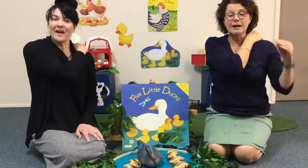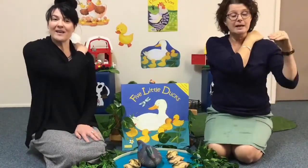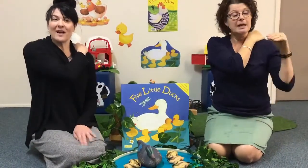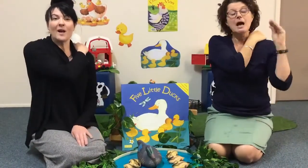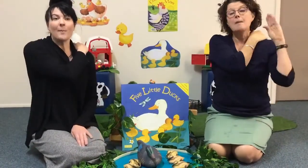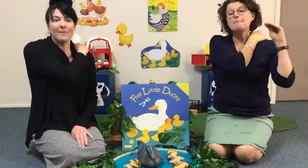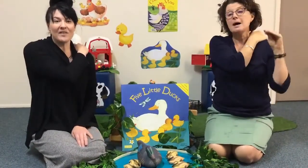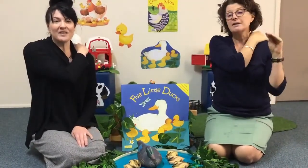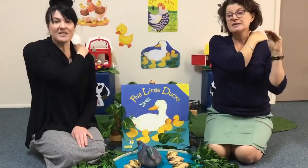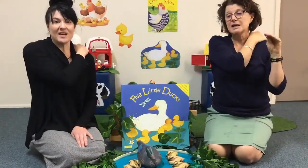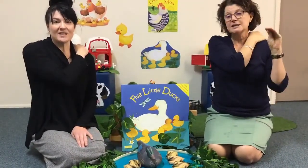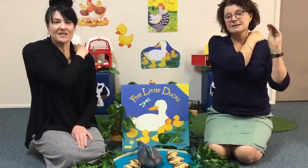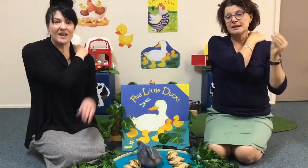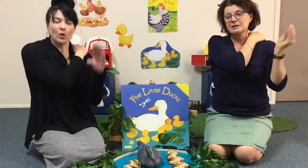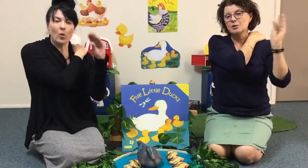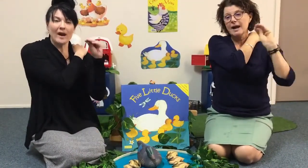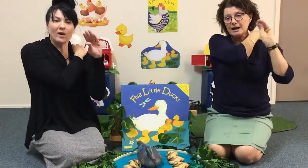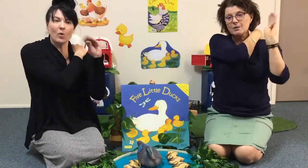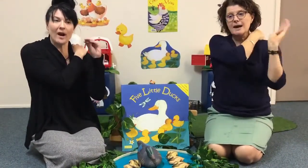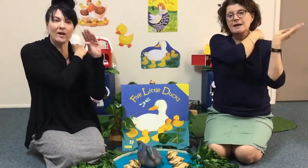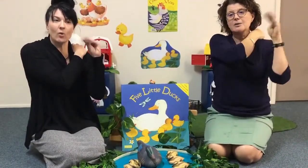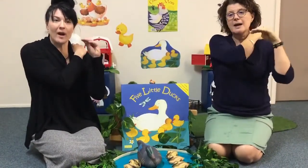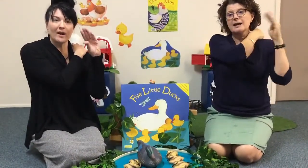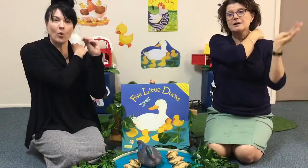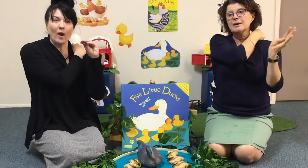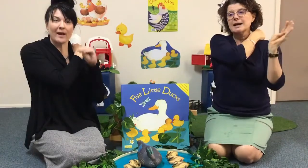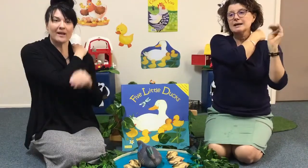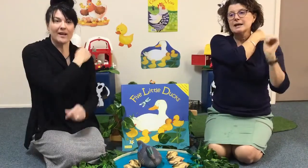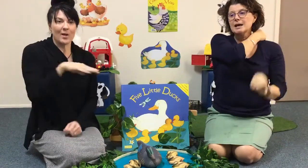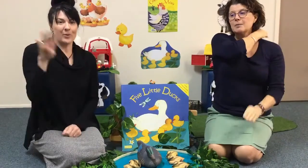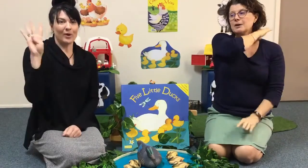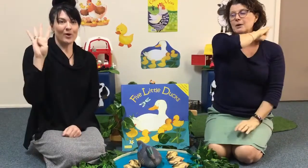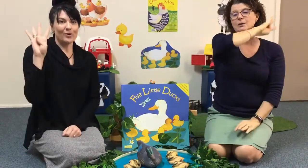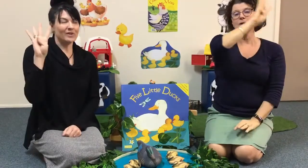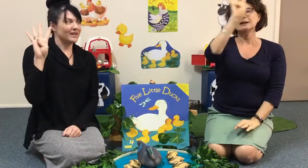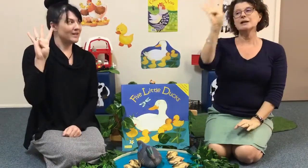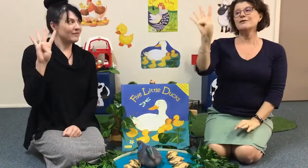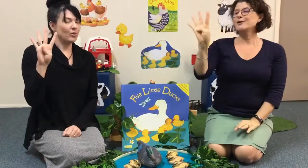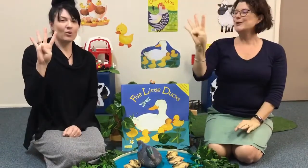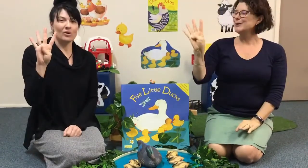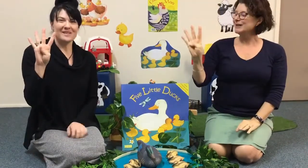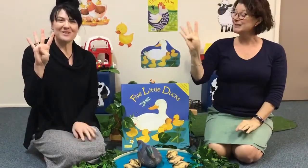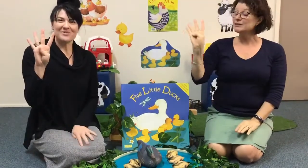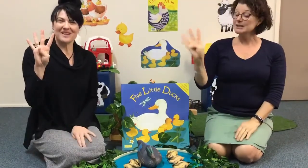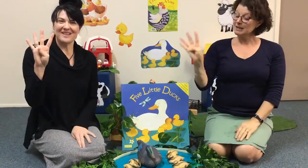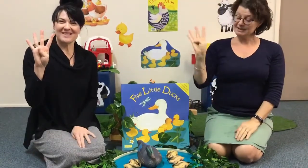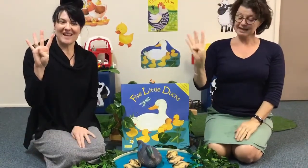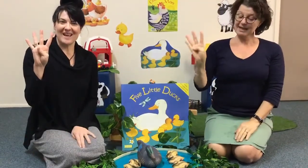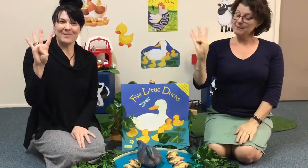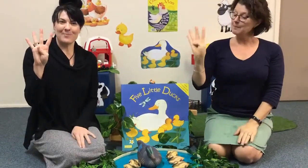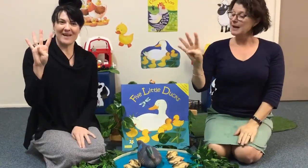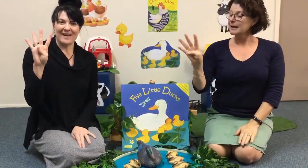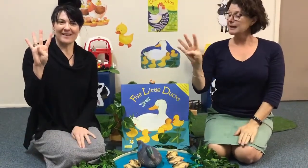Mother Duck said quack, quack, quack, quack But only four little ducks came back